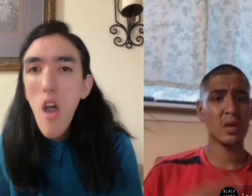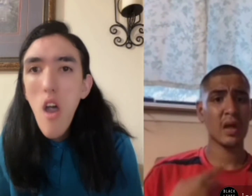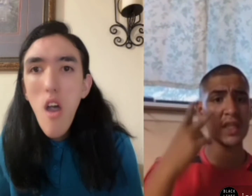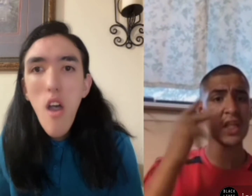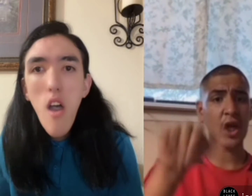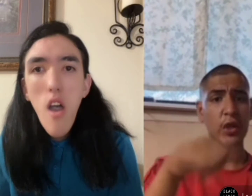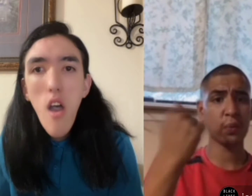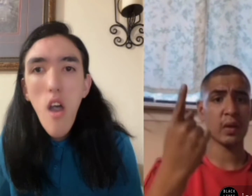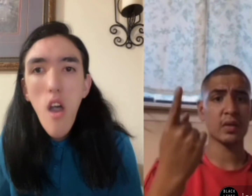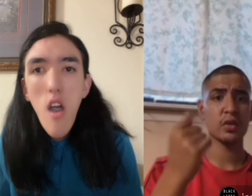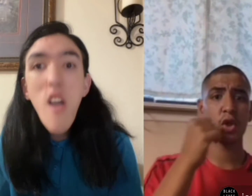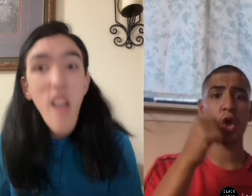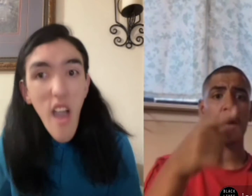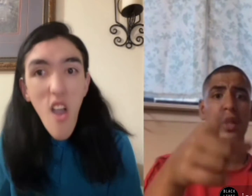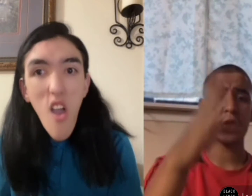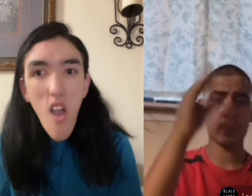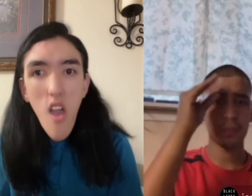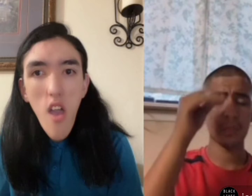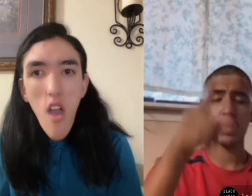I see the other one.